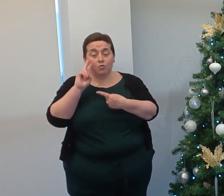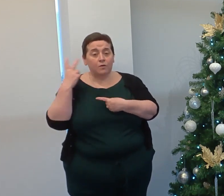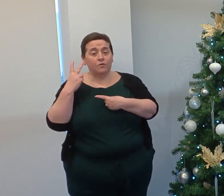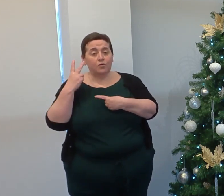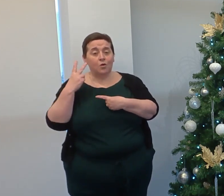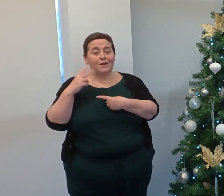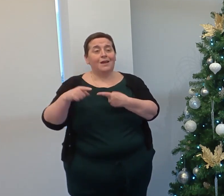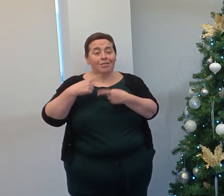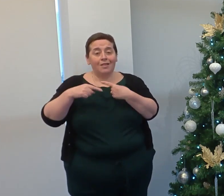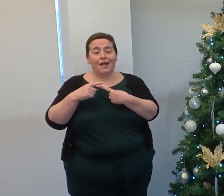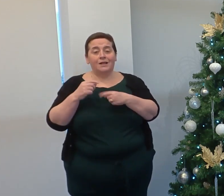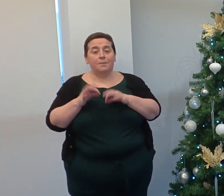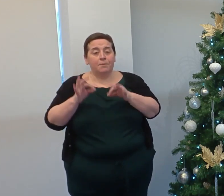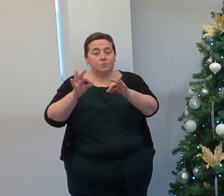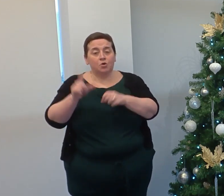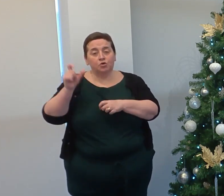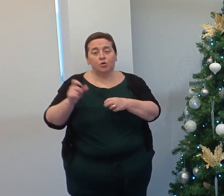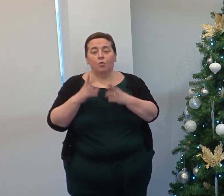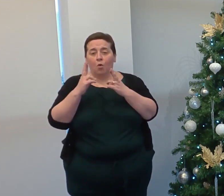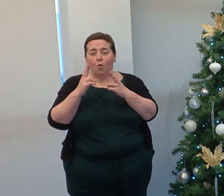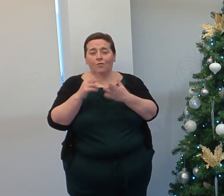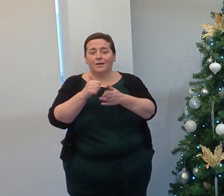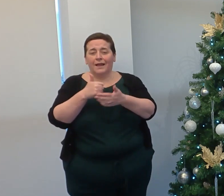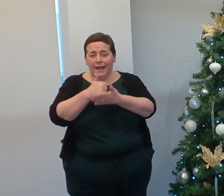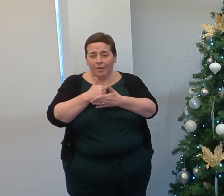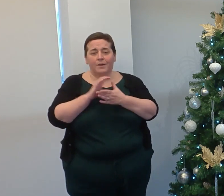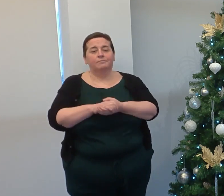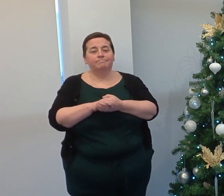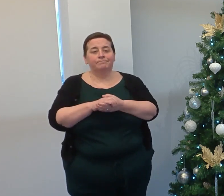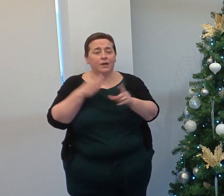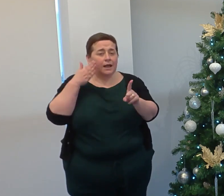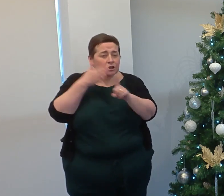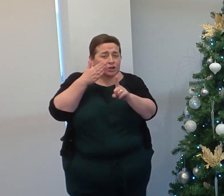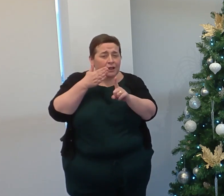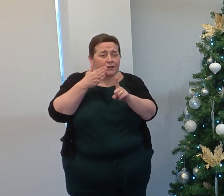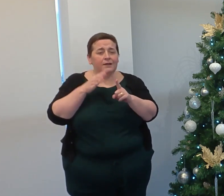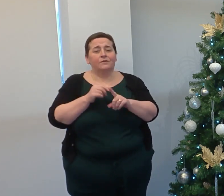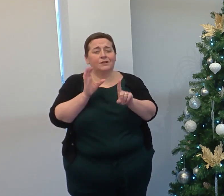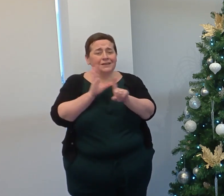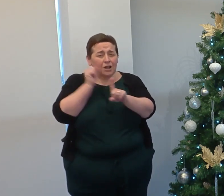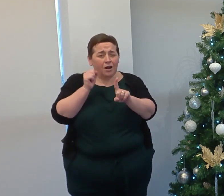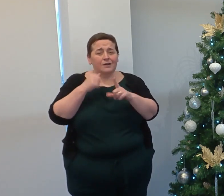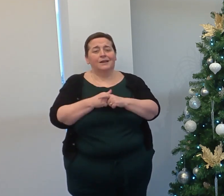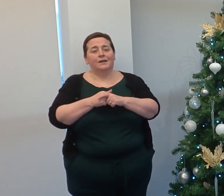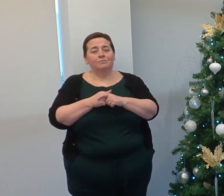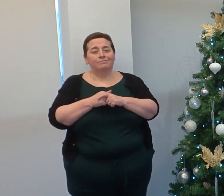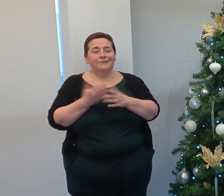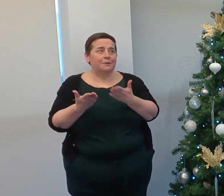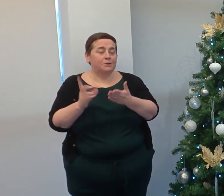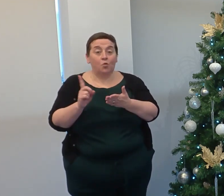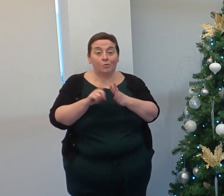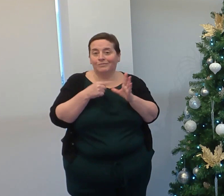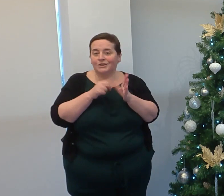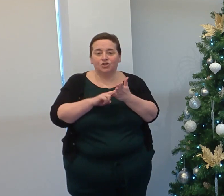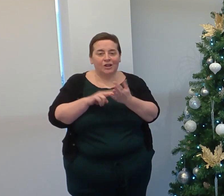students, which should help close the gap. Achieving our credit target is really dependent on the January intake. In recent credit